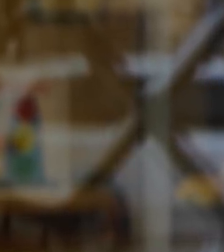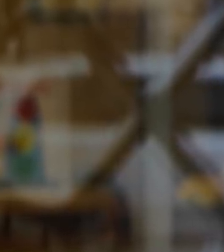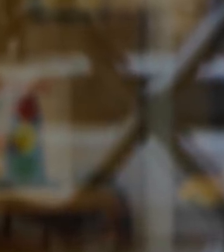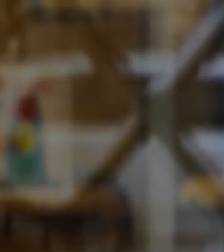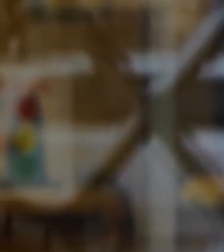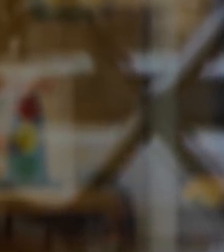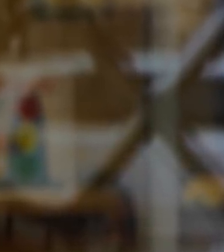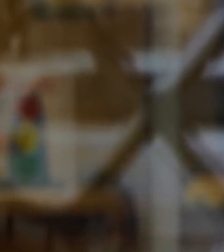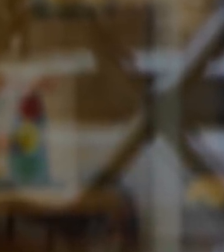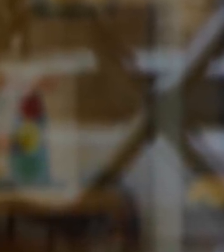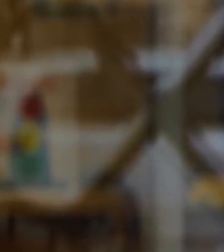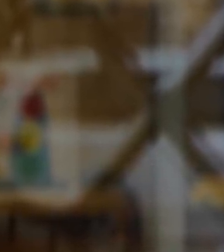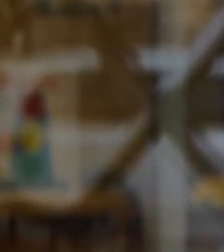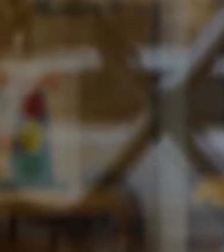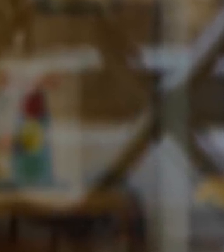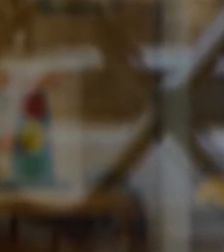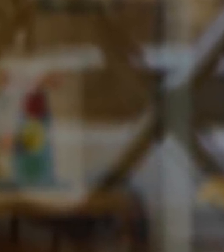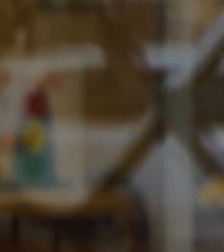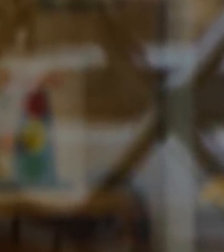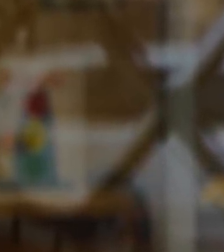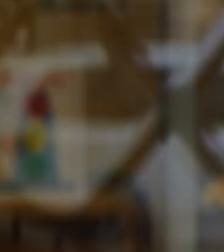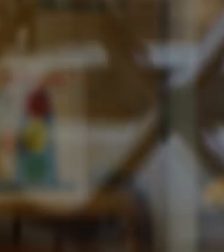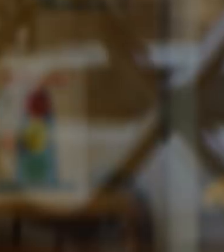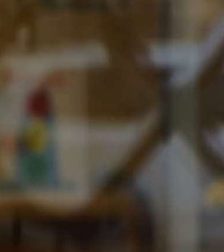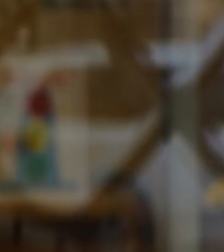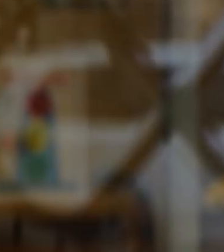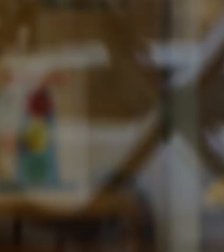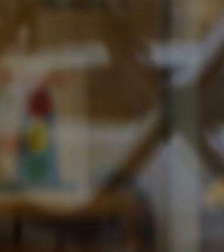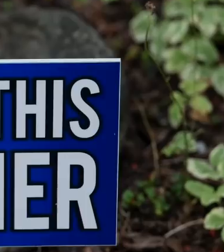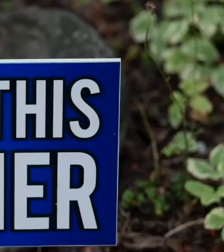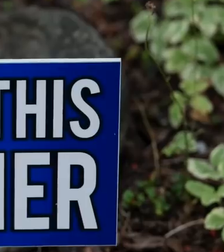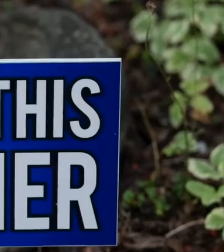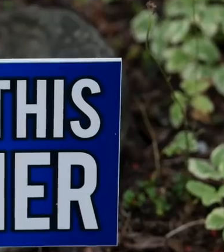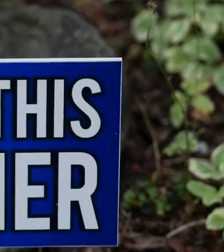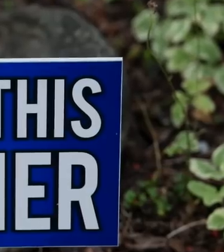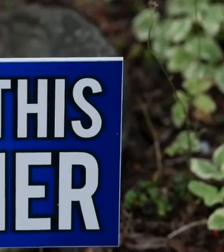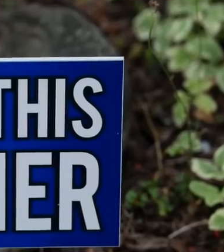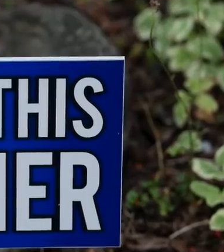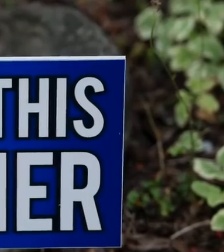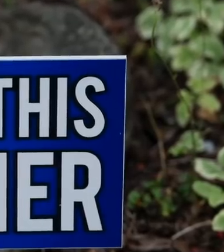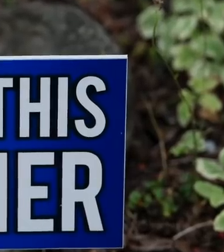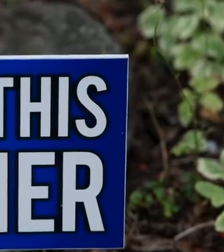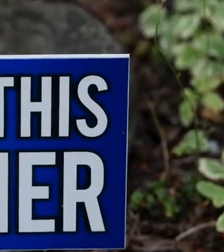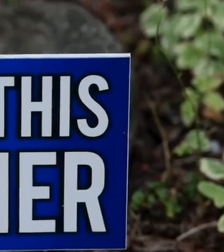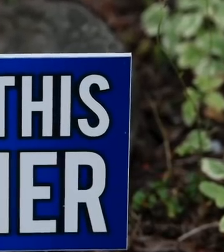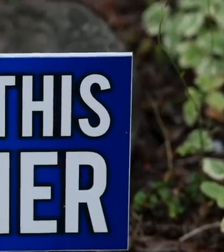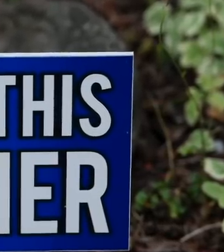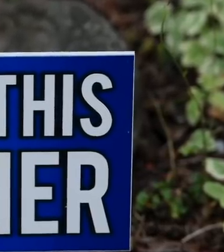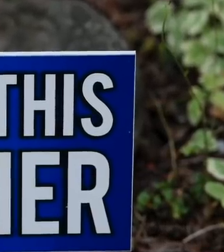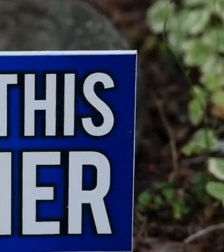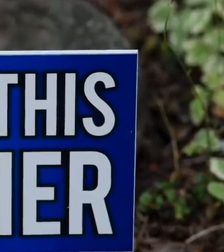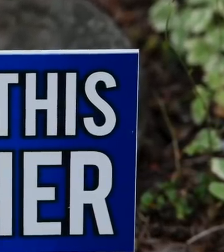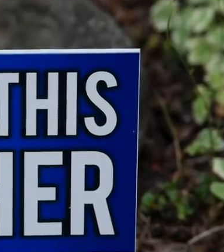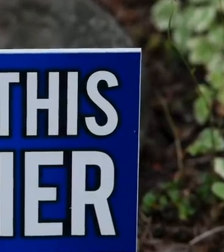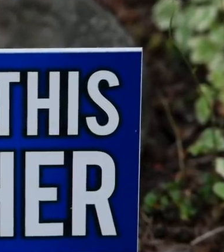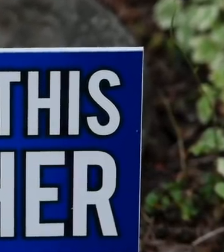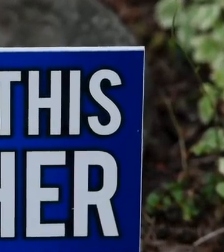start to bend the curve with this latest round of measures and greater effort by Albertans,